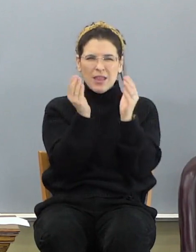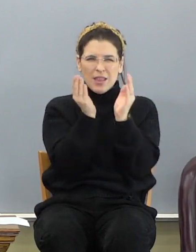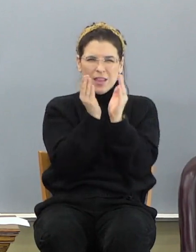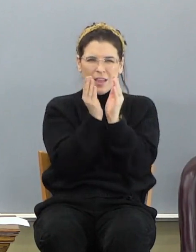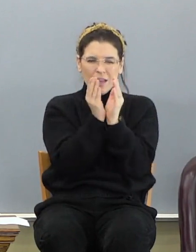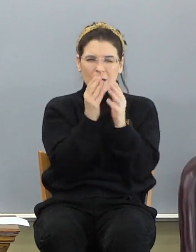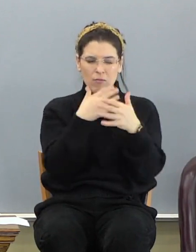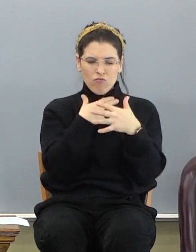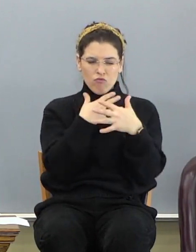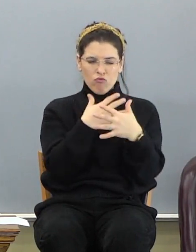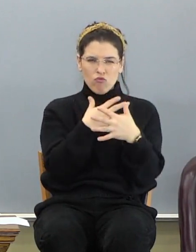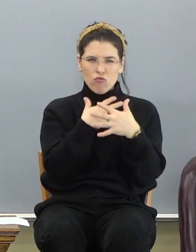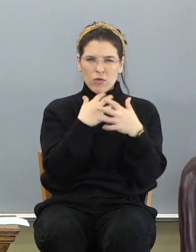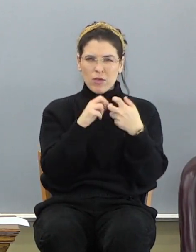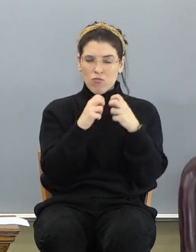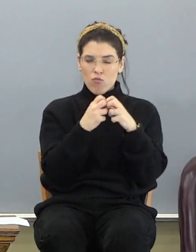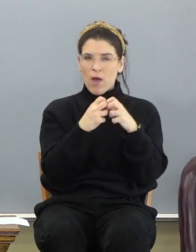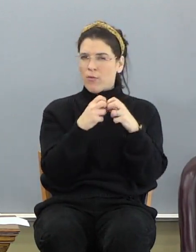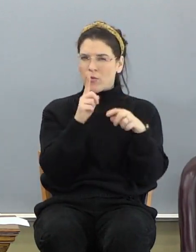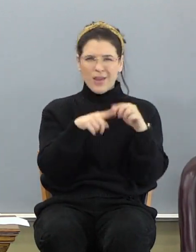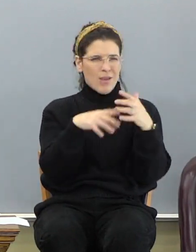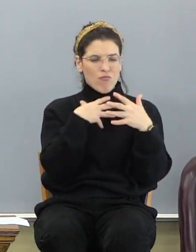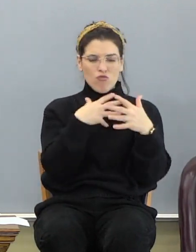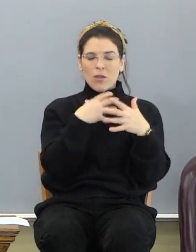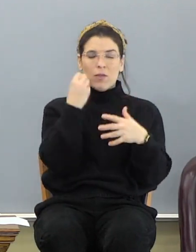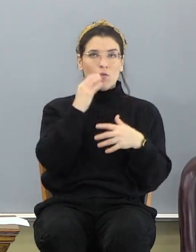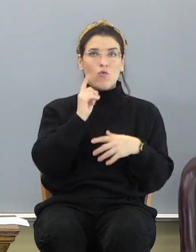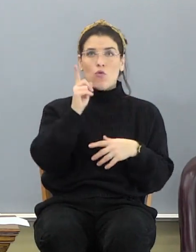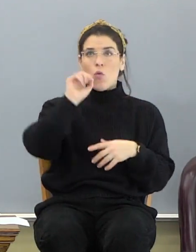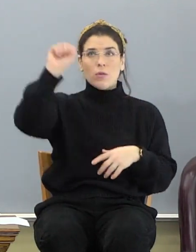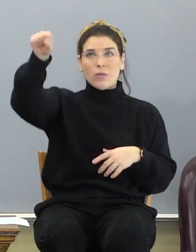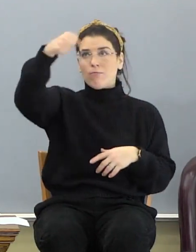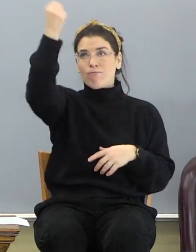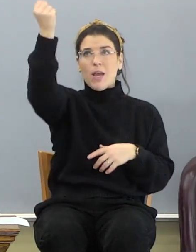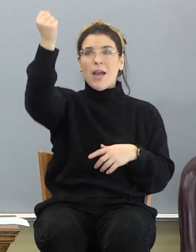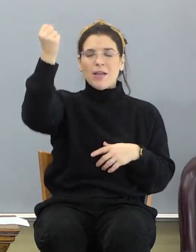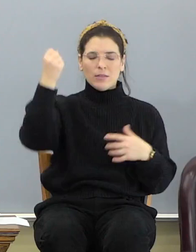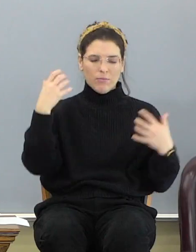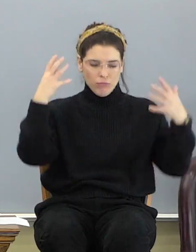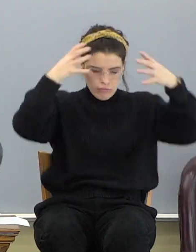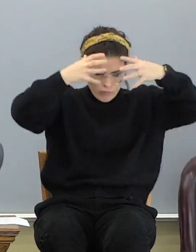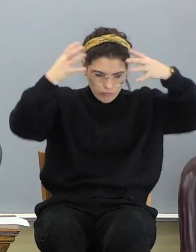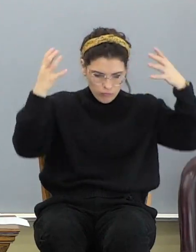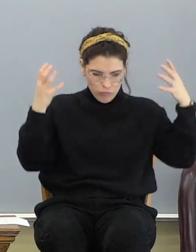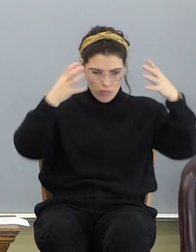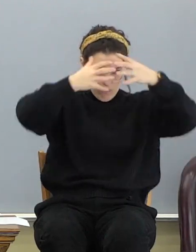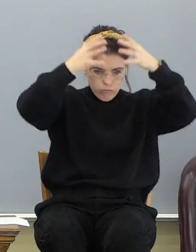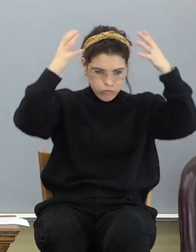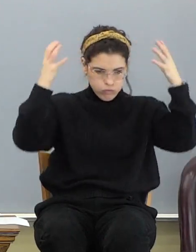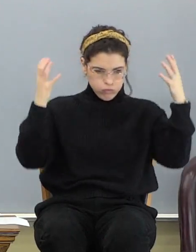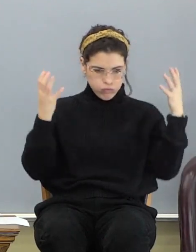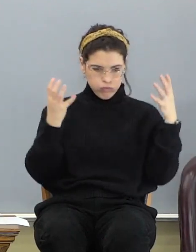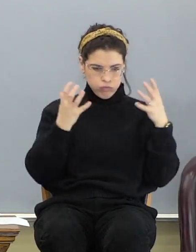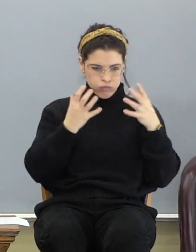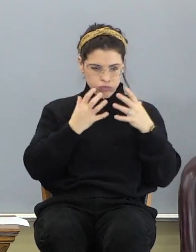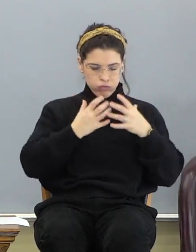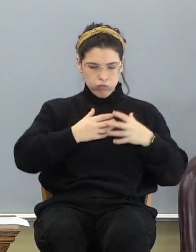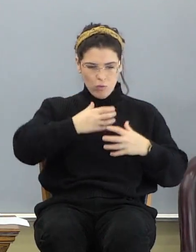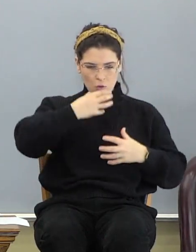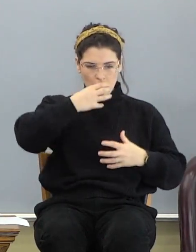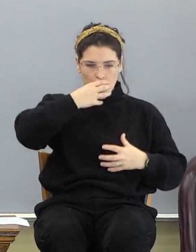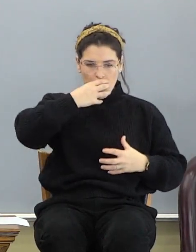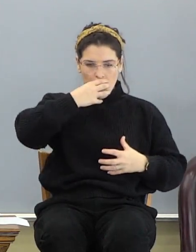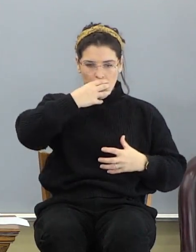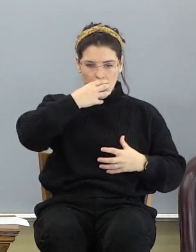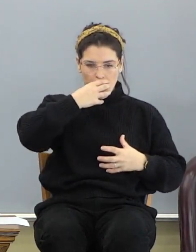problem, your breathing becomes a problem. If you go into space, they put big monkey suits on the spacemen. Why? Because your